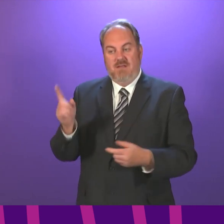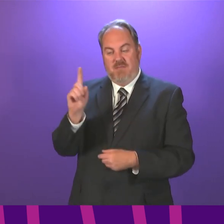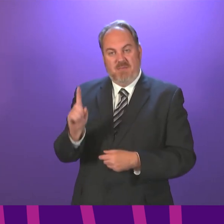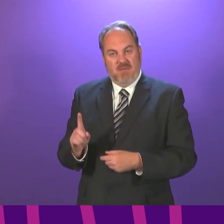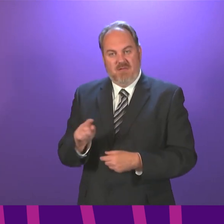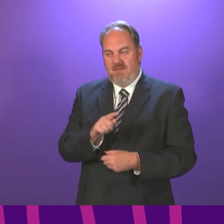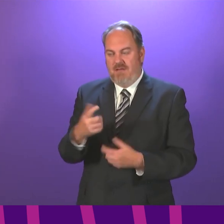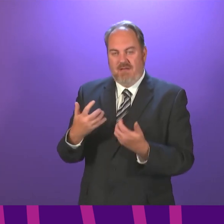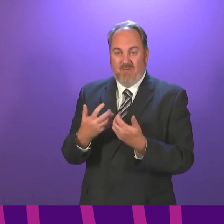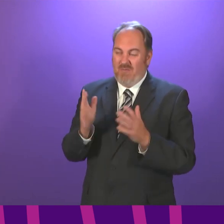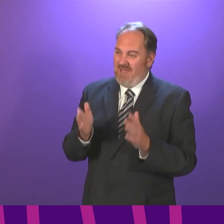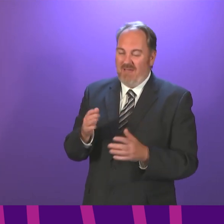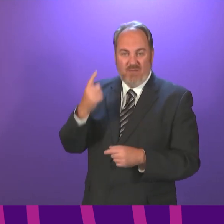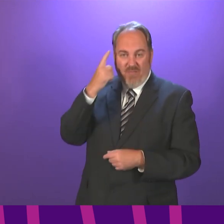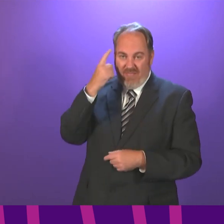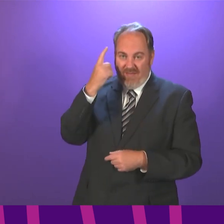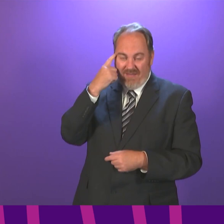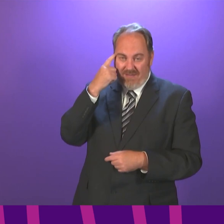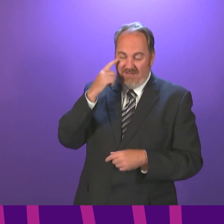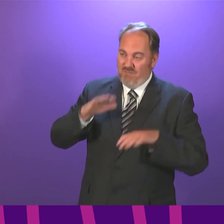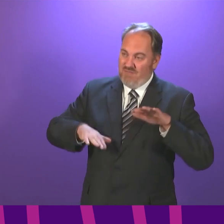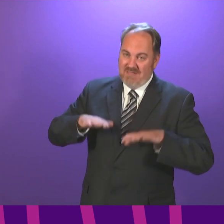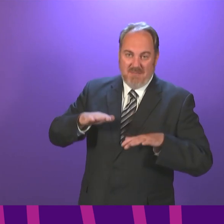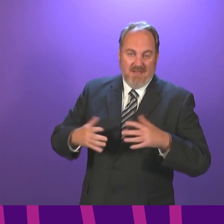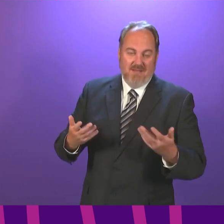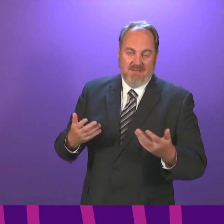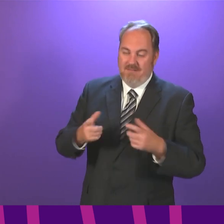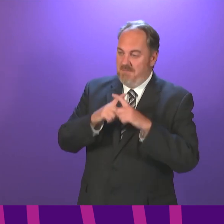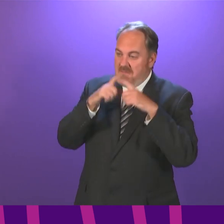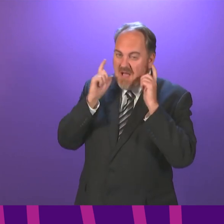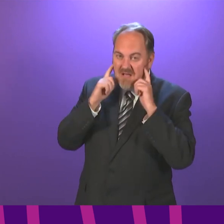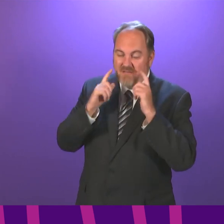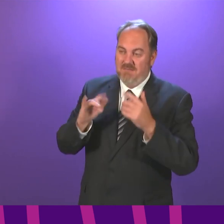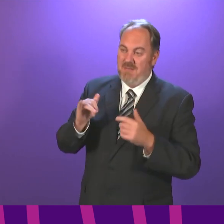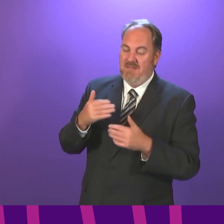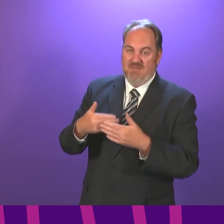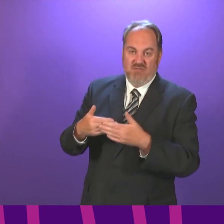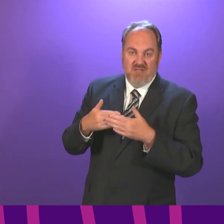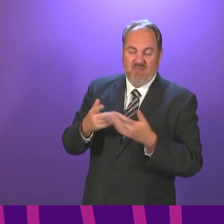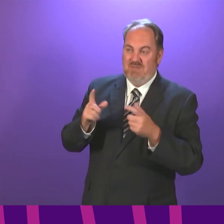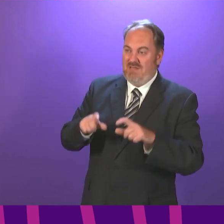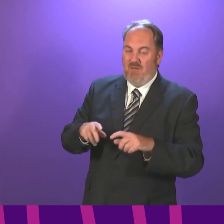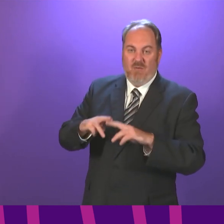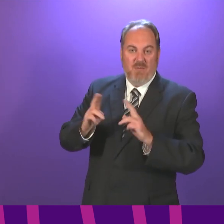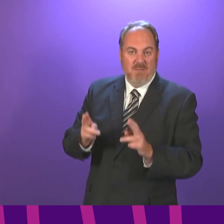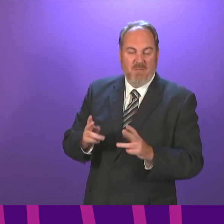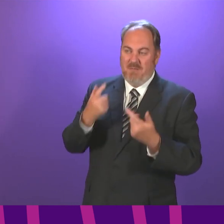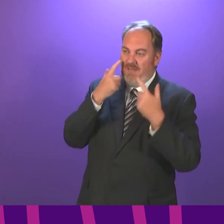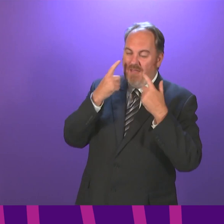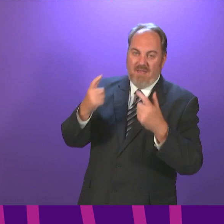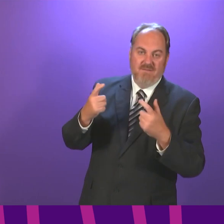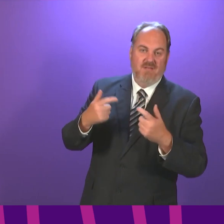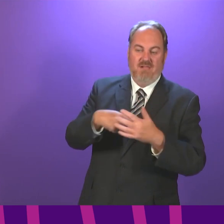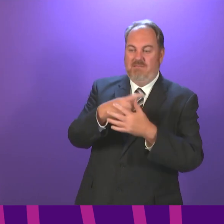safe and to take sensible precautions, such as, of course, the wearing of face coverings. Research is ongoing to further our